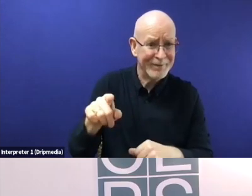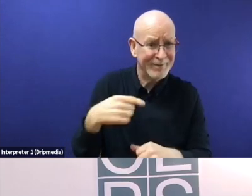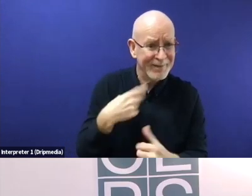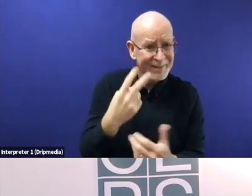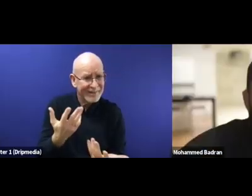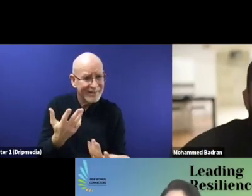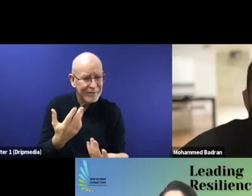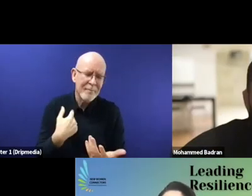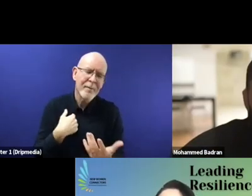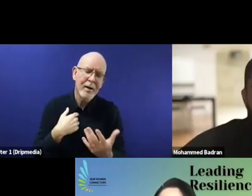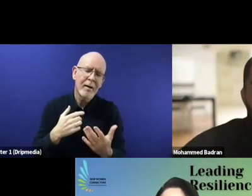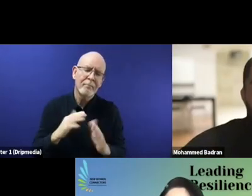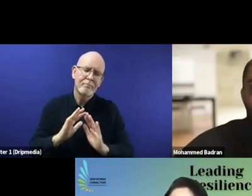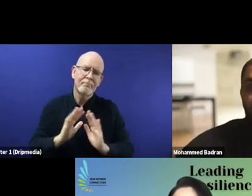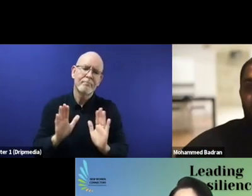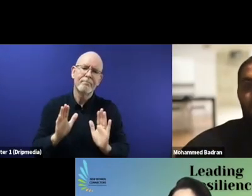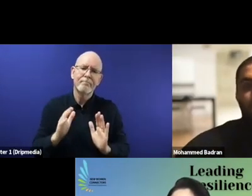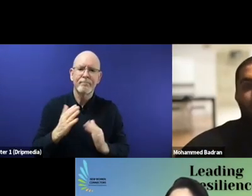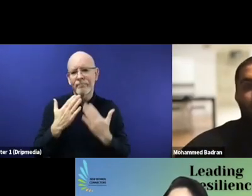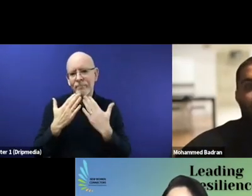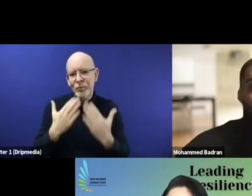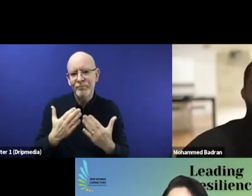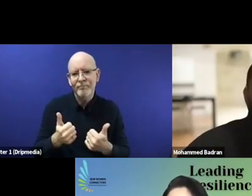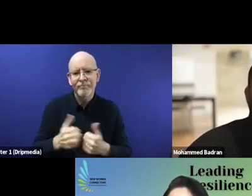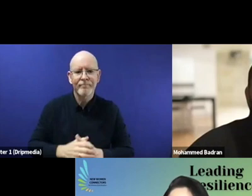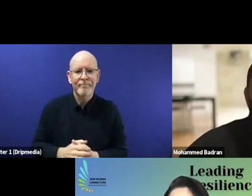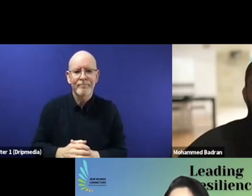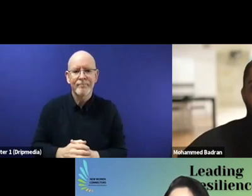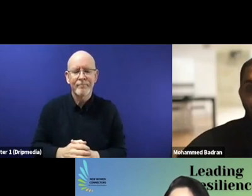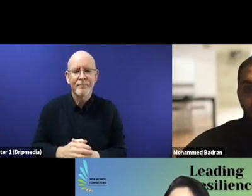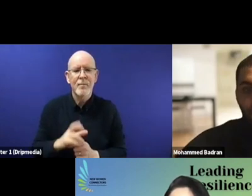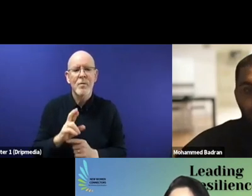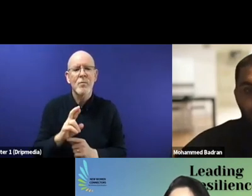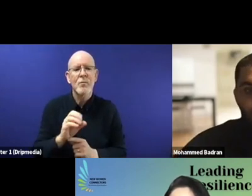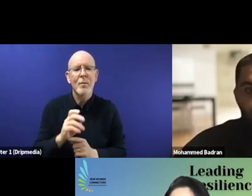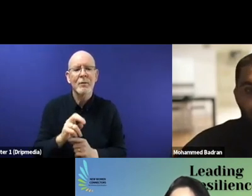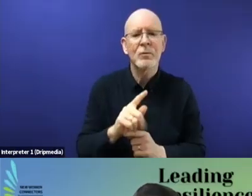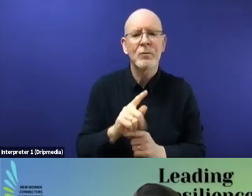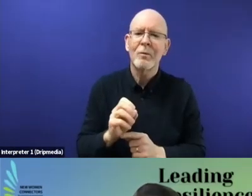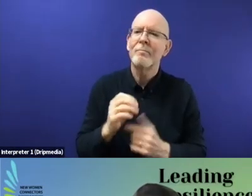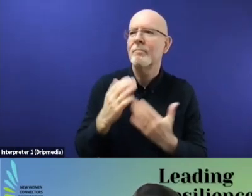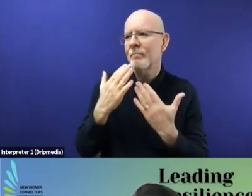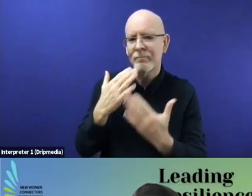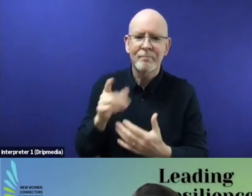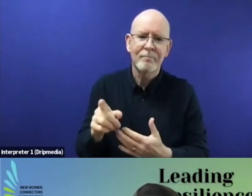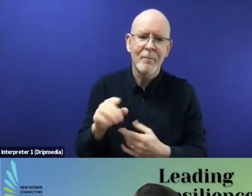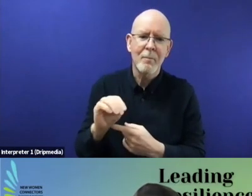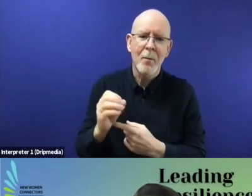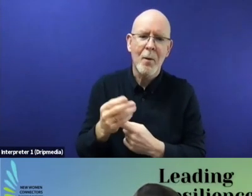Thanks, Mohamed, for your very interesting presentation and also for really outlining the key, the